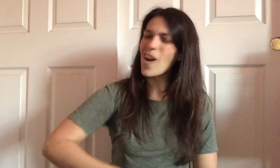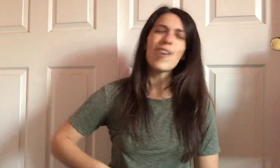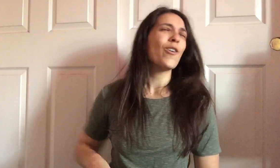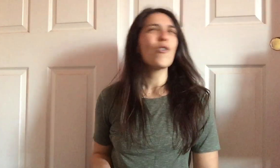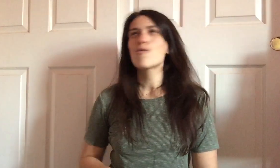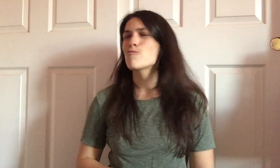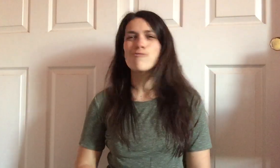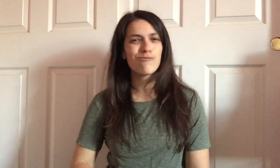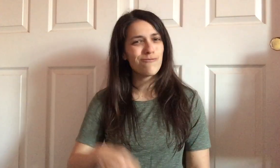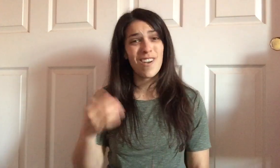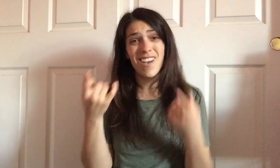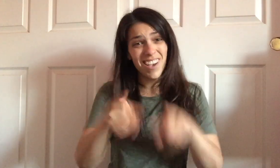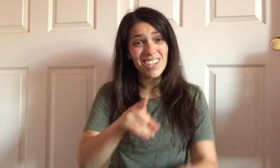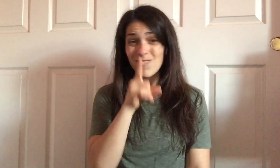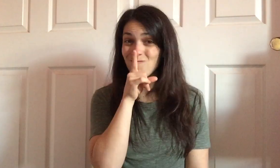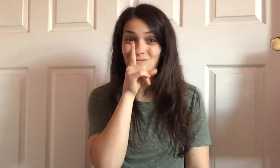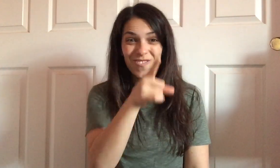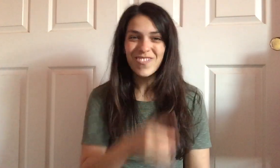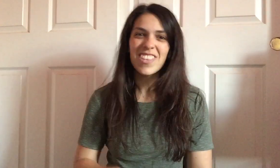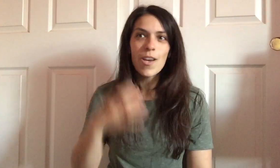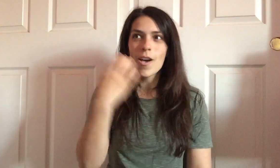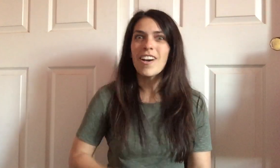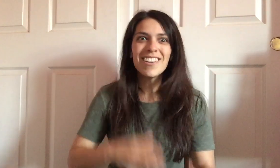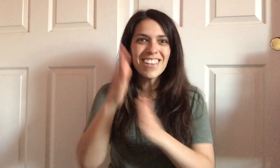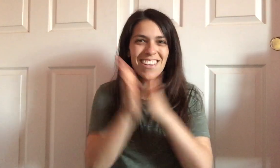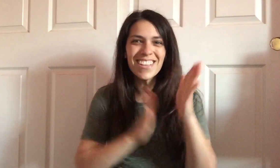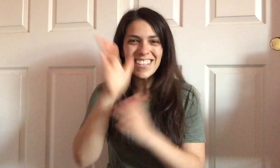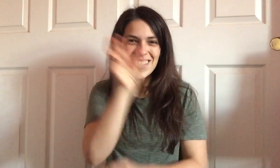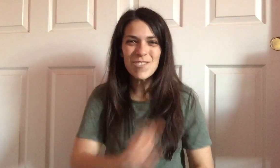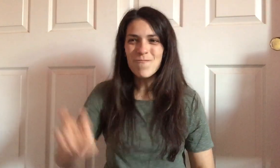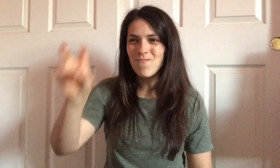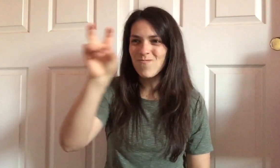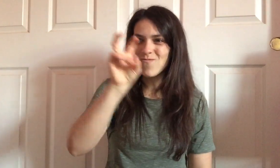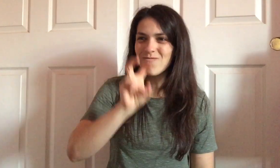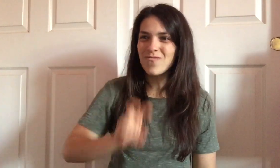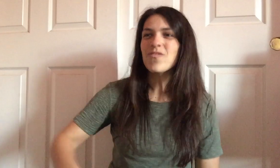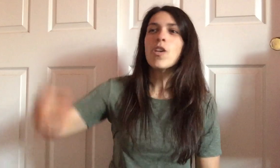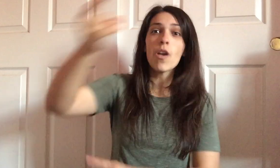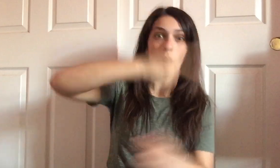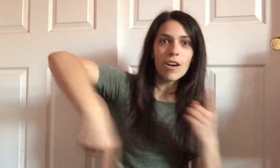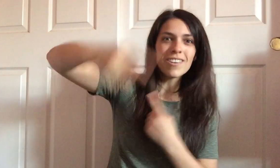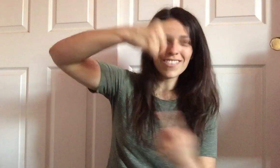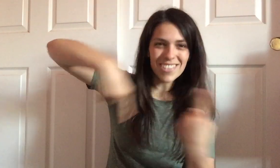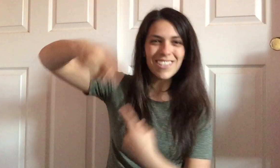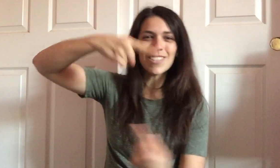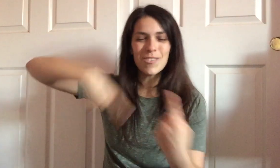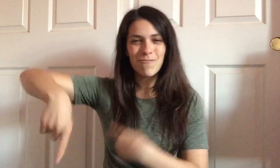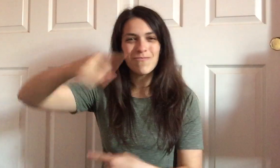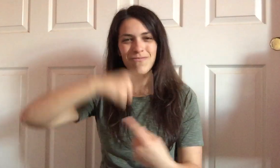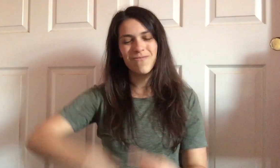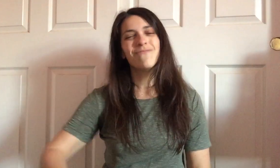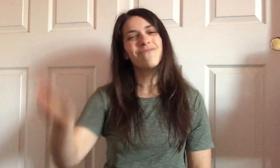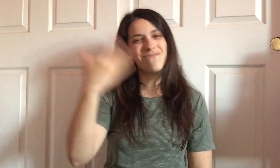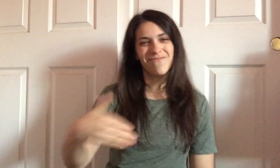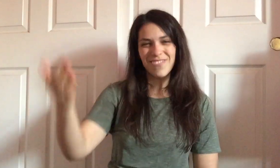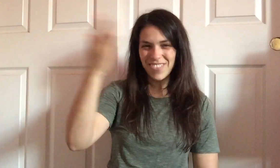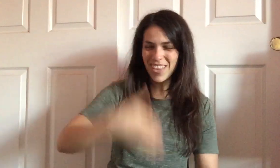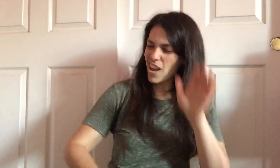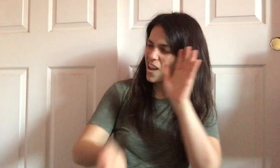hair and turn it down the rocky road, and all the way to Dublin White for all the